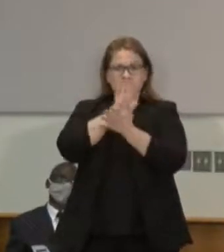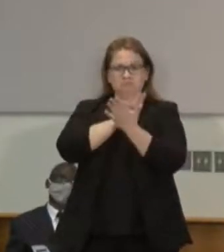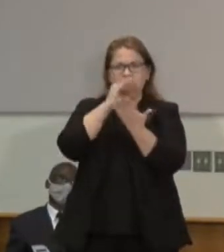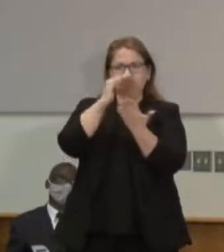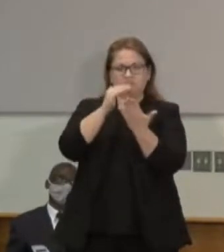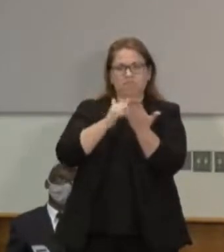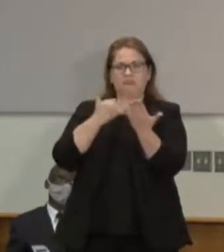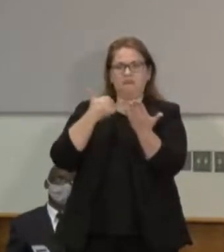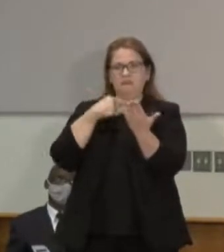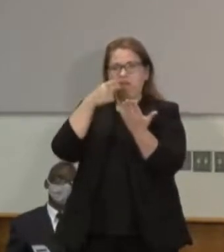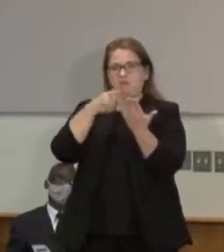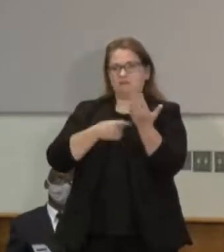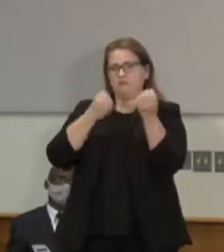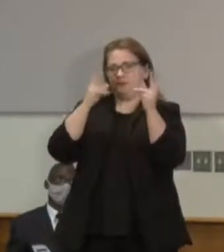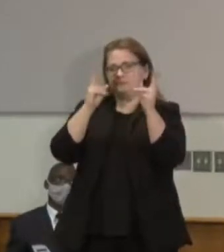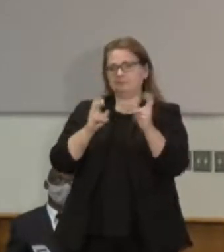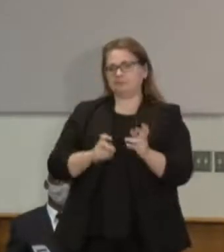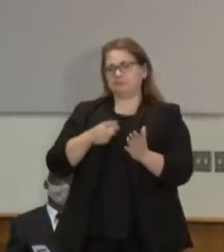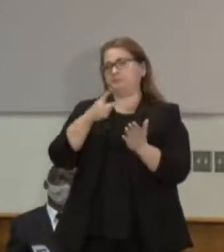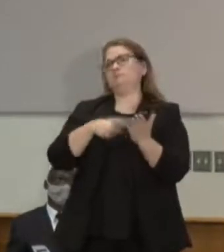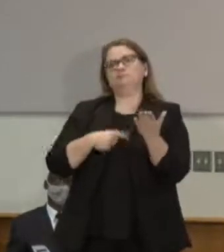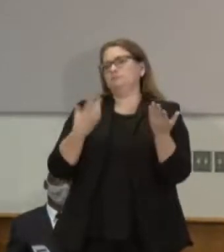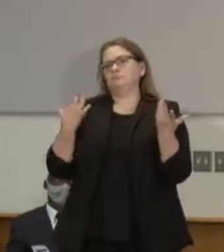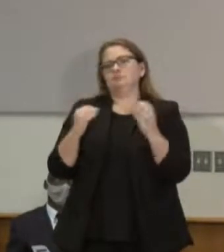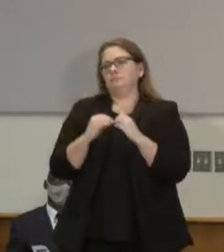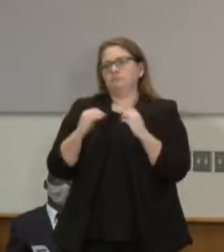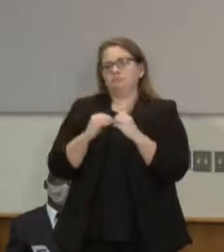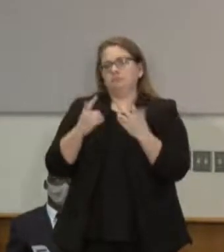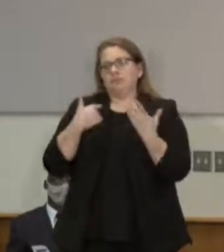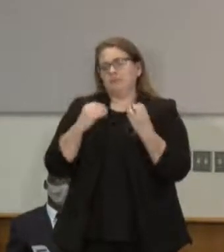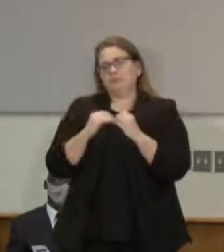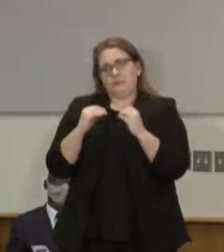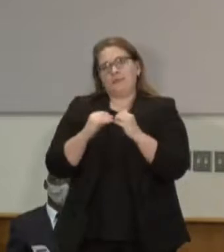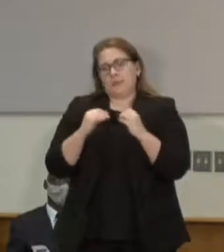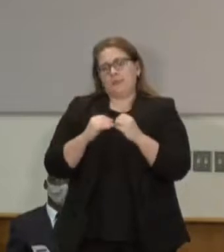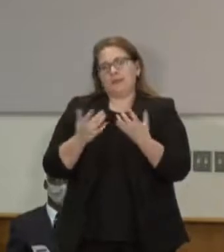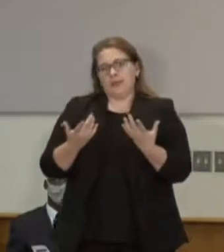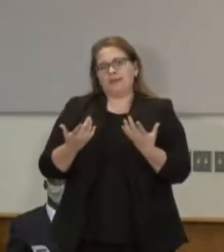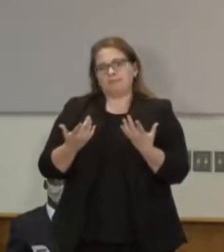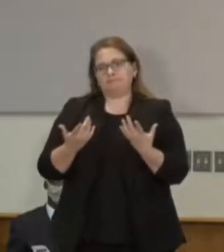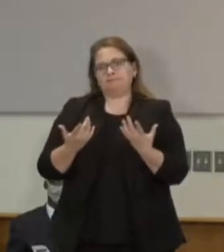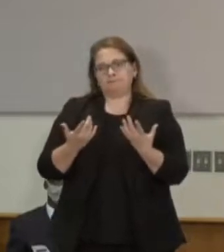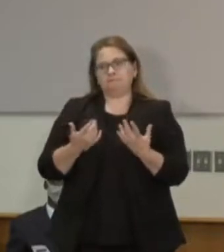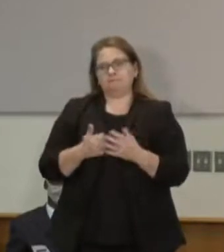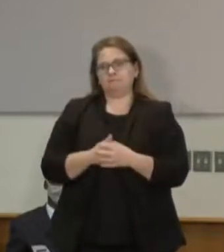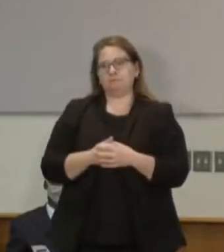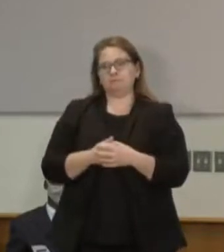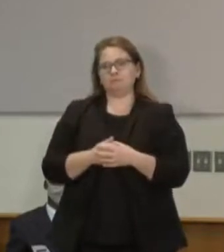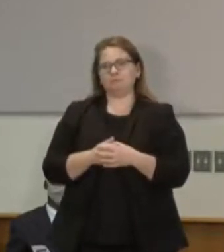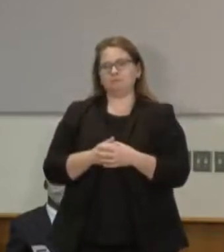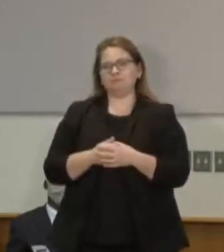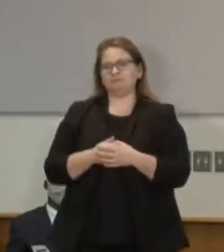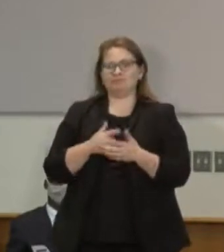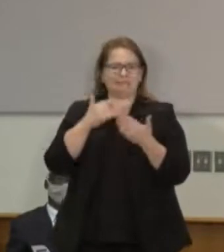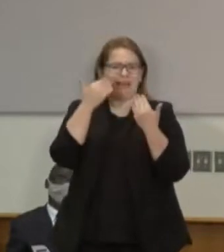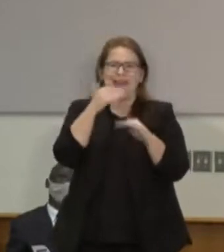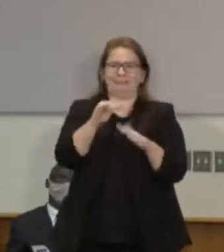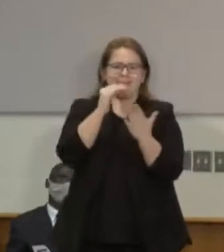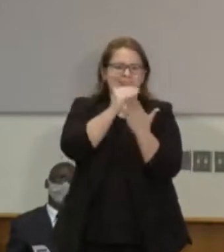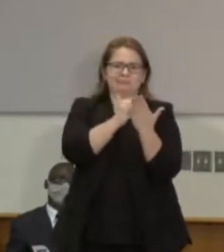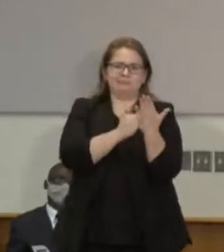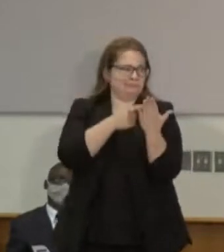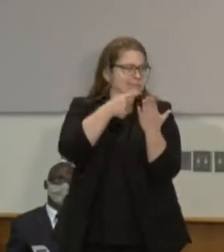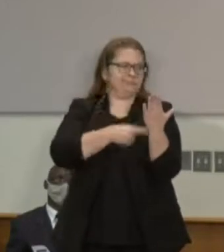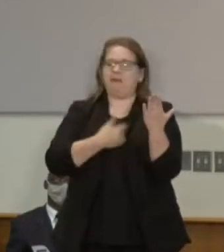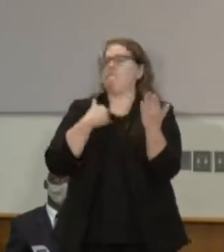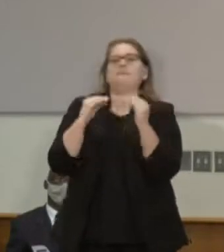more that Chair Mariani and others in our caucus has put together. So we do believe and I do believe I think